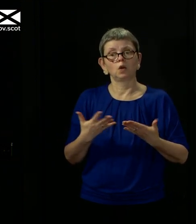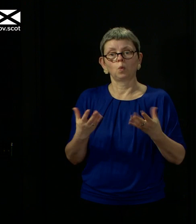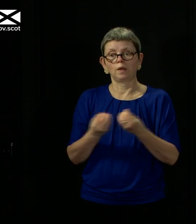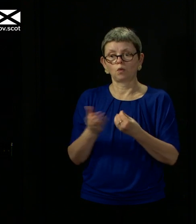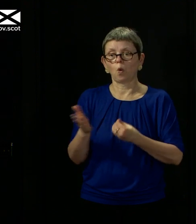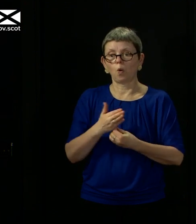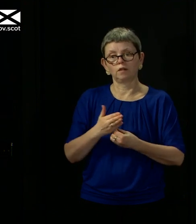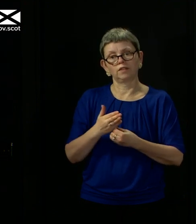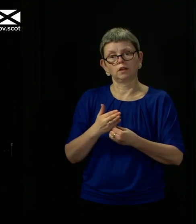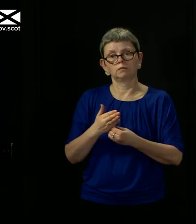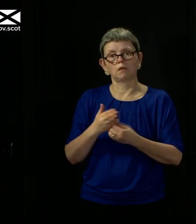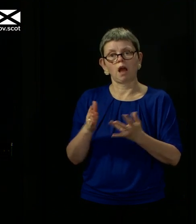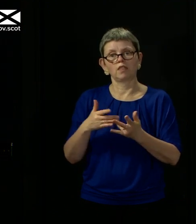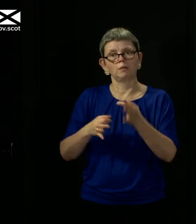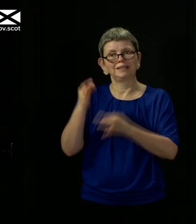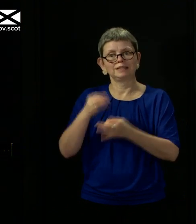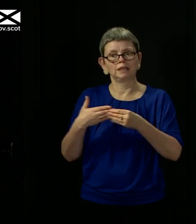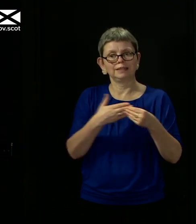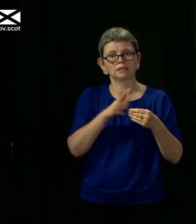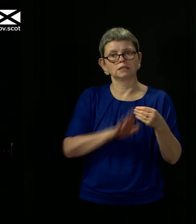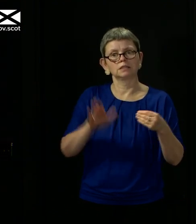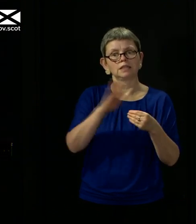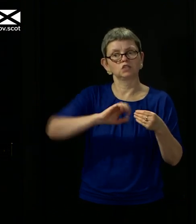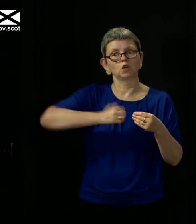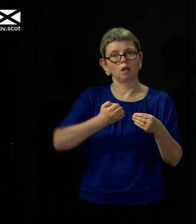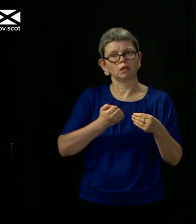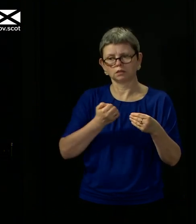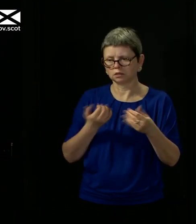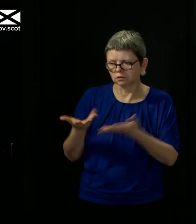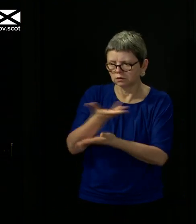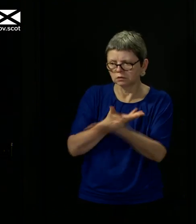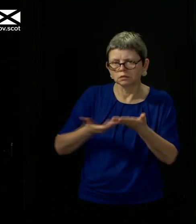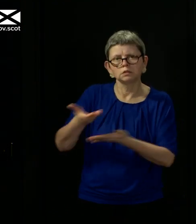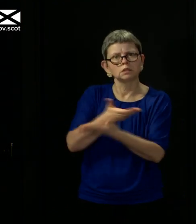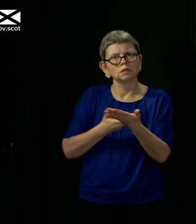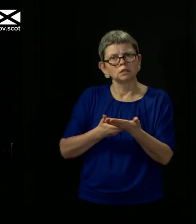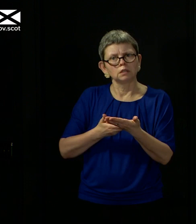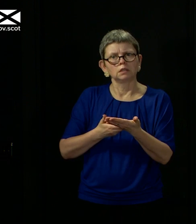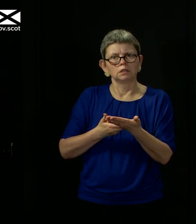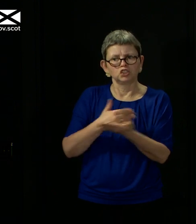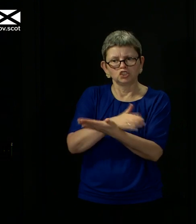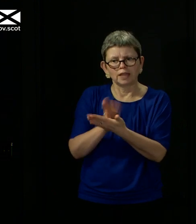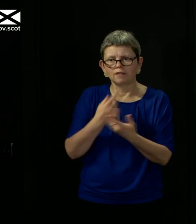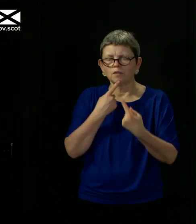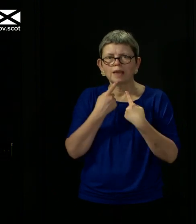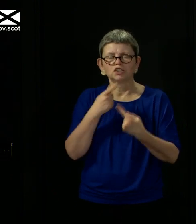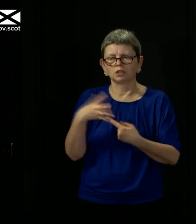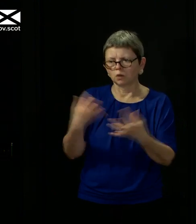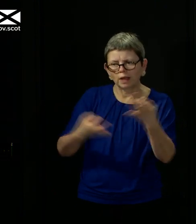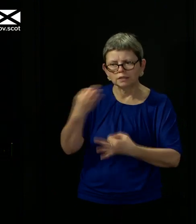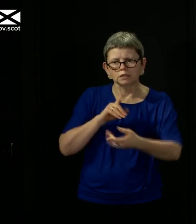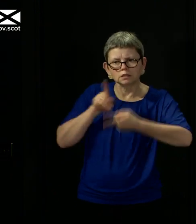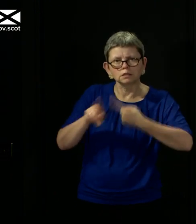opposition leaders here in Scotland, which is an opportunity for us to share where we are in certain things and for them to, you know, ask questions and